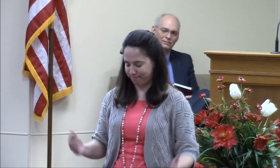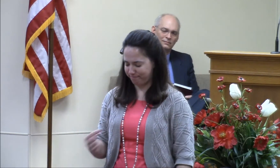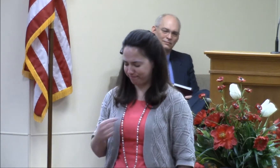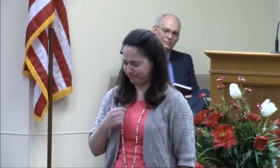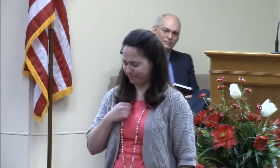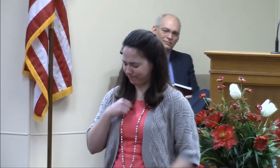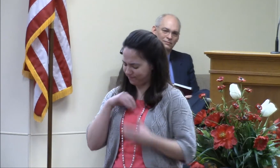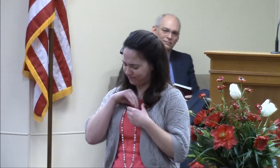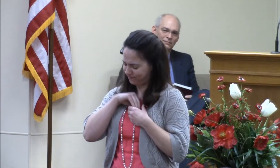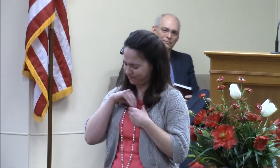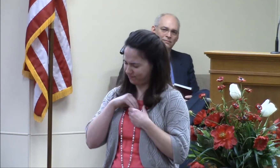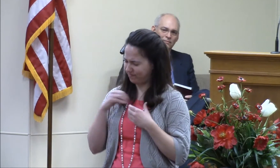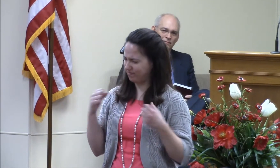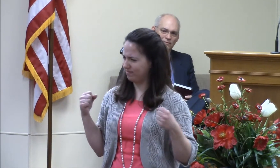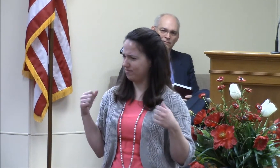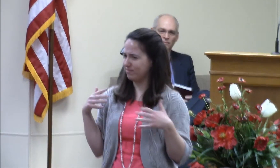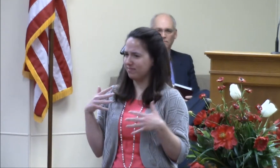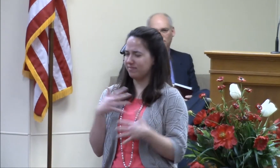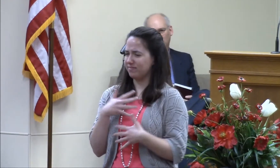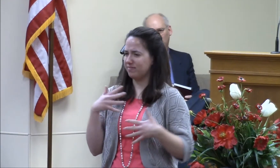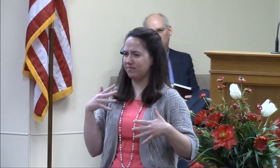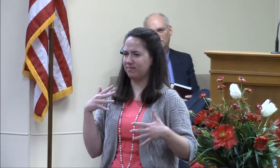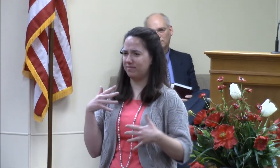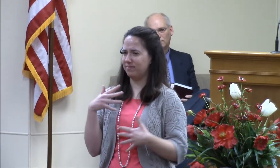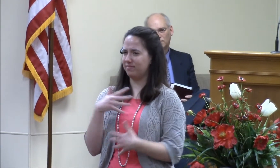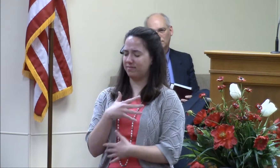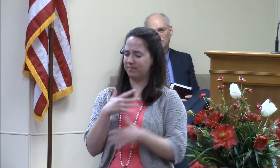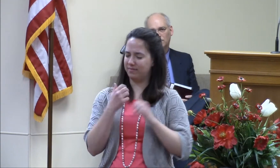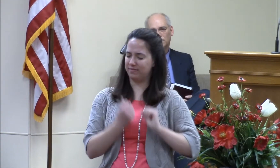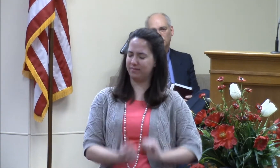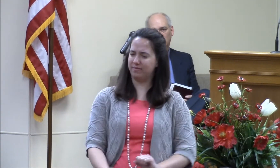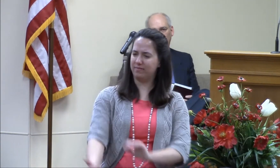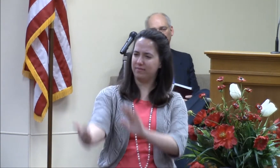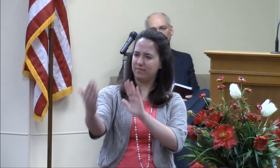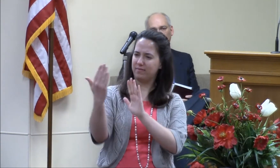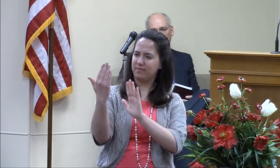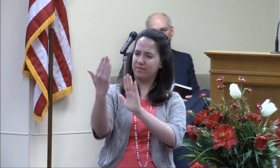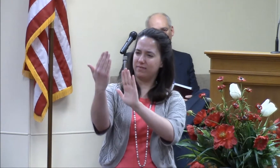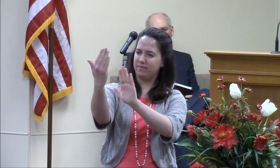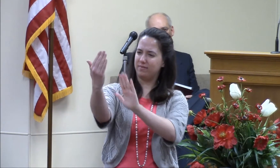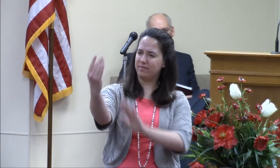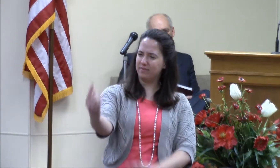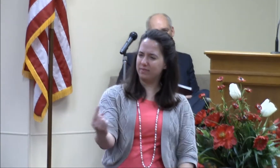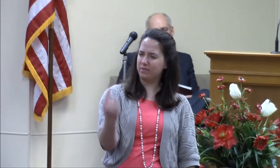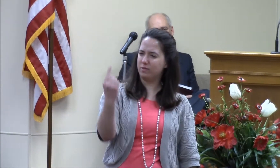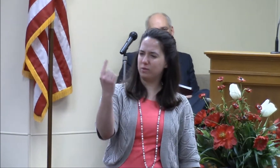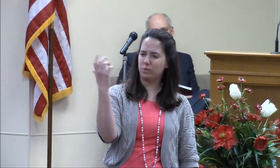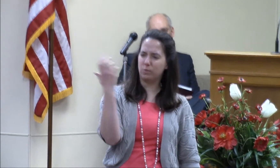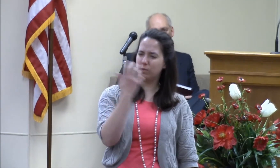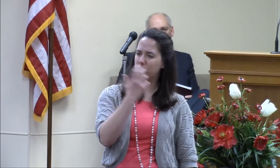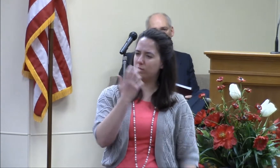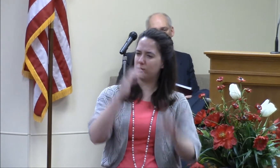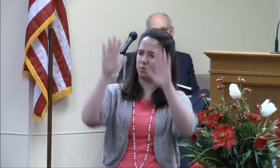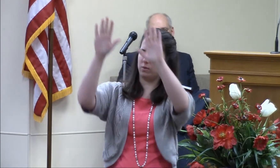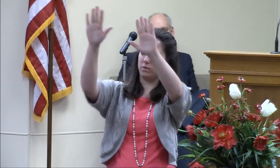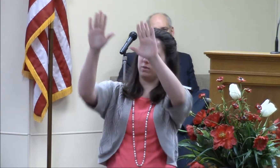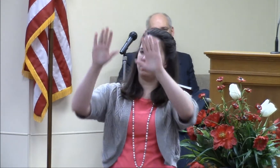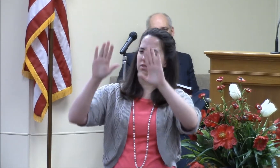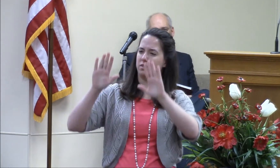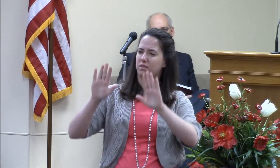And I was so scared In the presence of one so great